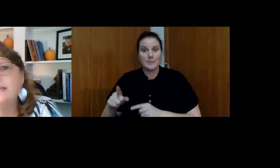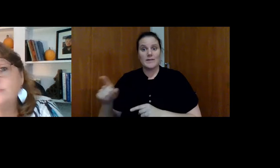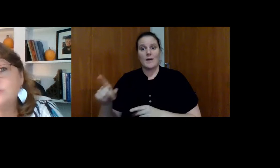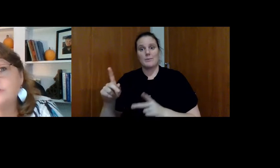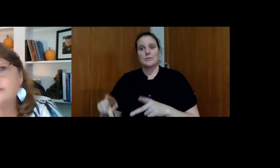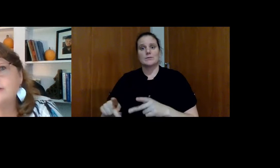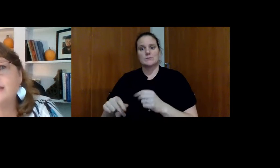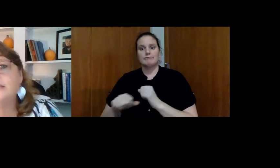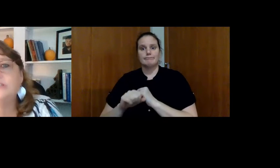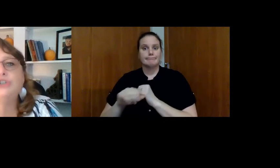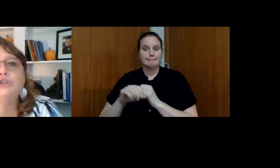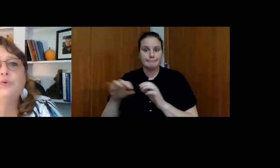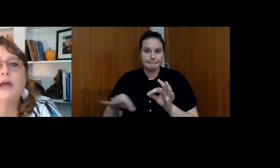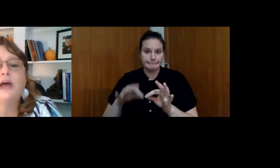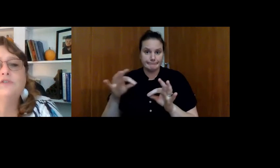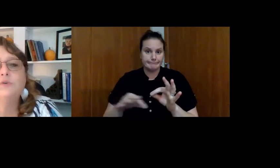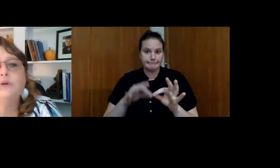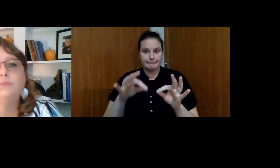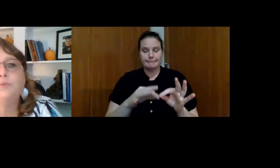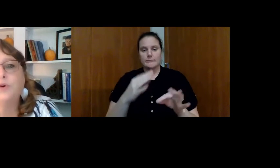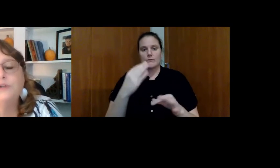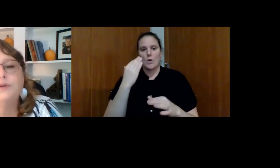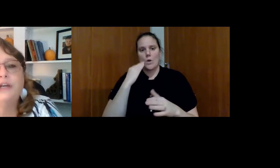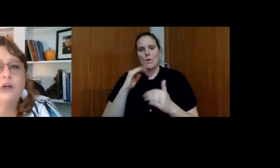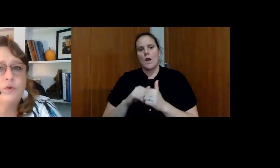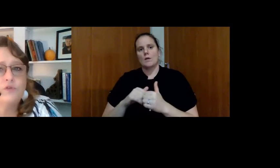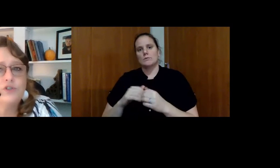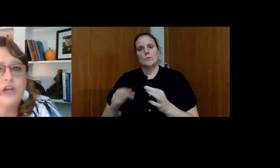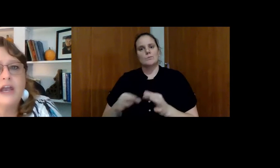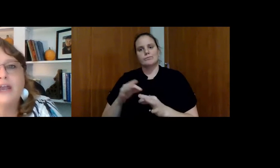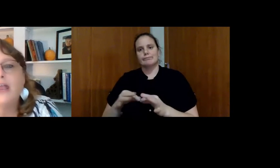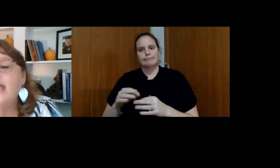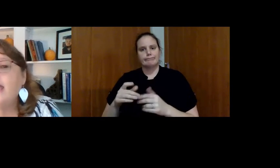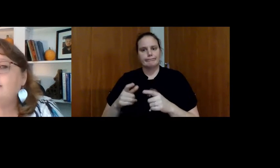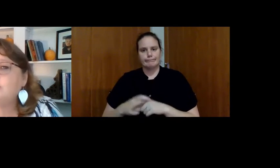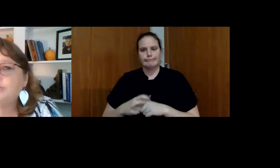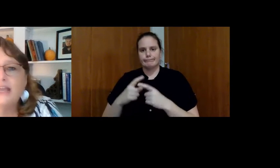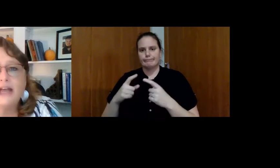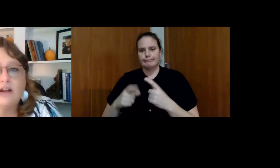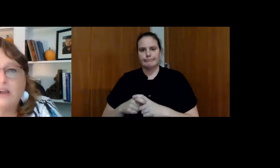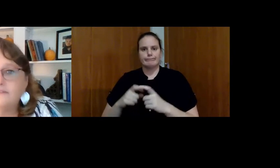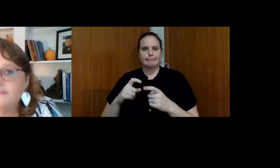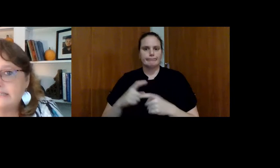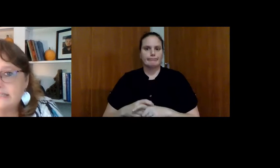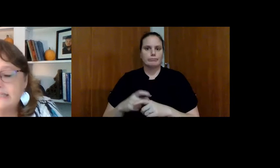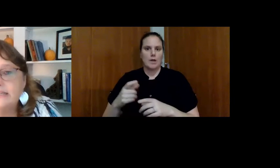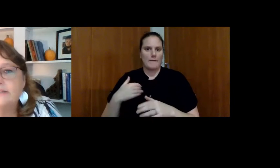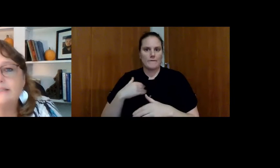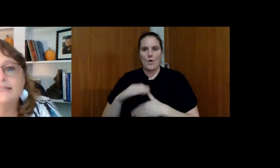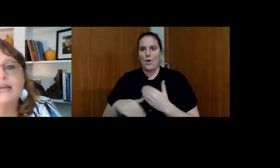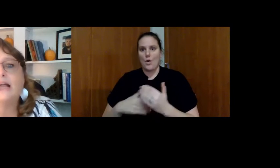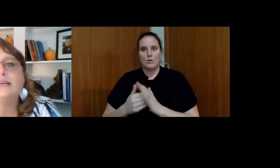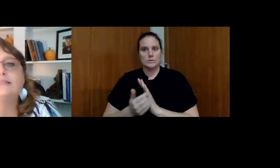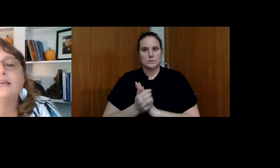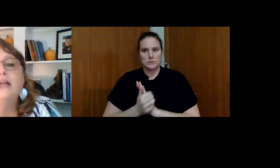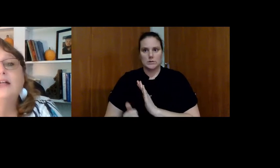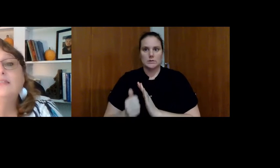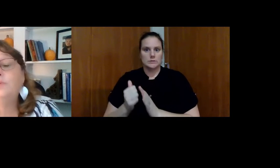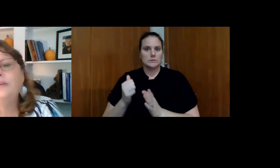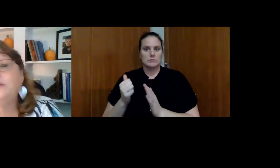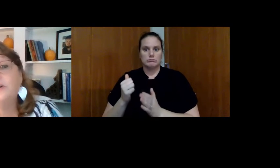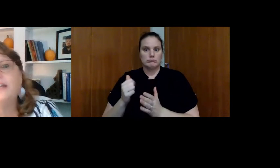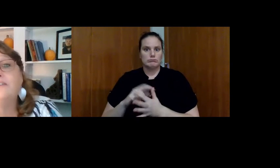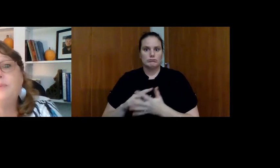avid seamstress and that she knew how to embroidery and crochet and that she had all of these skills and talents